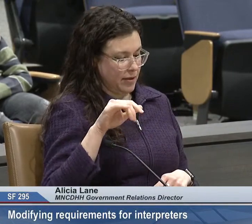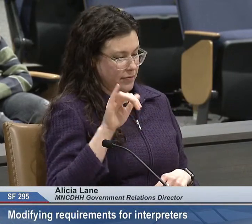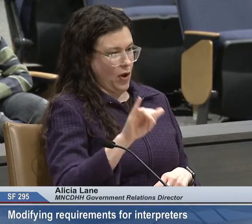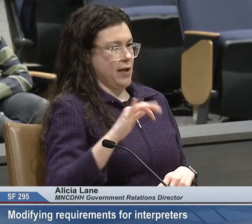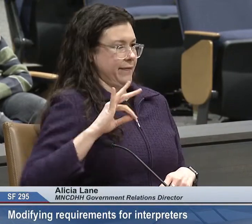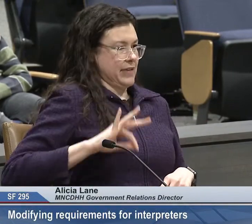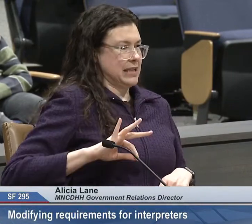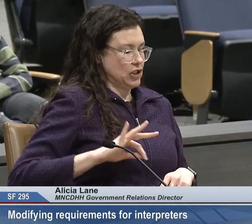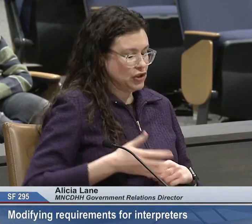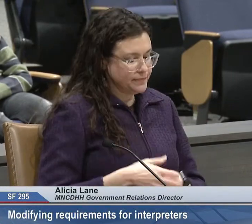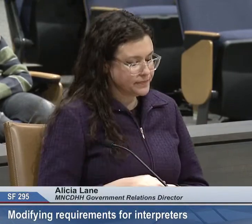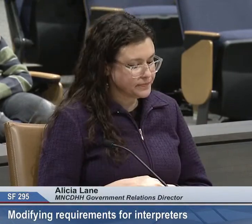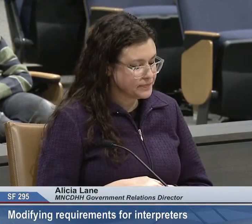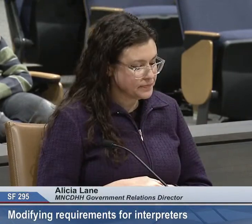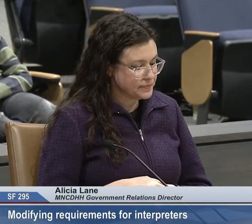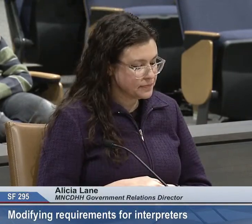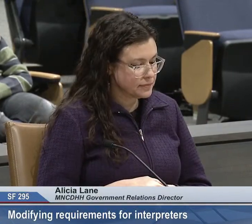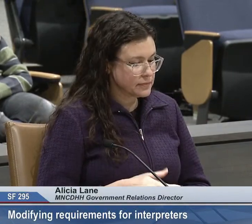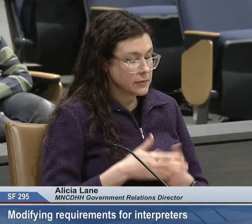few children have those advantages.